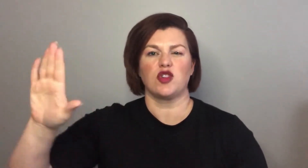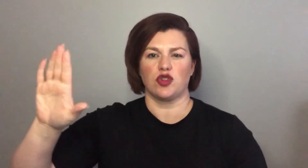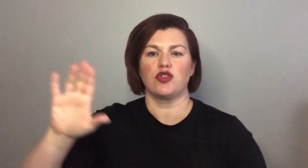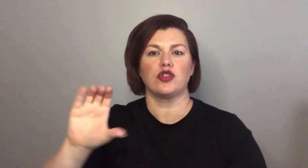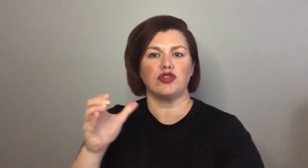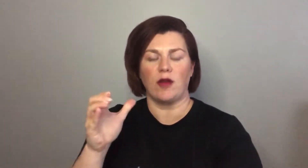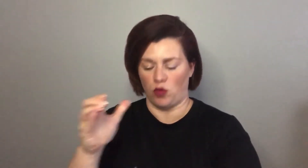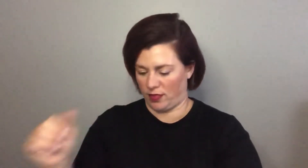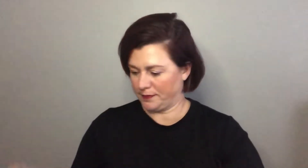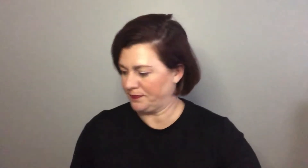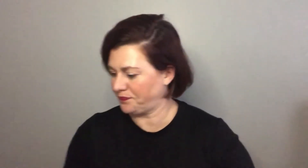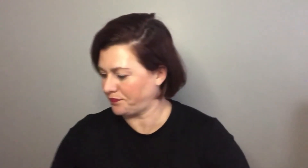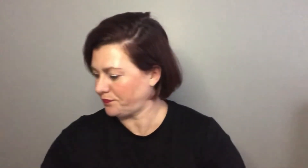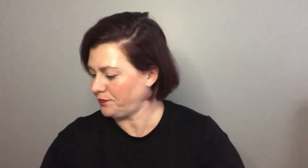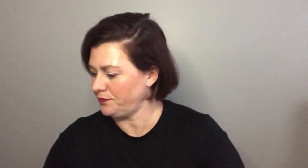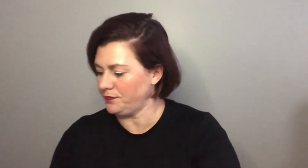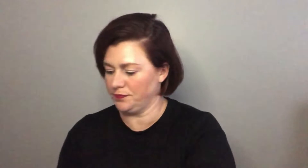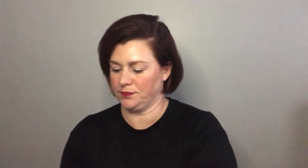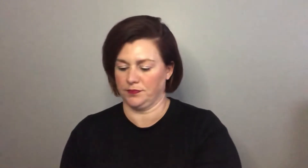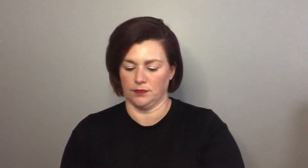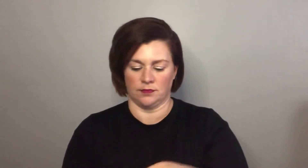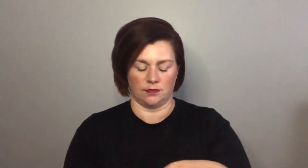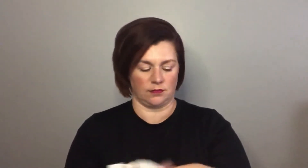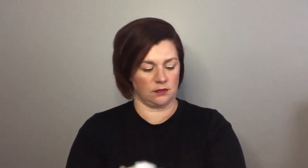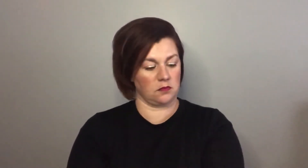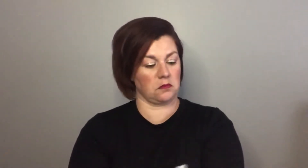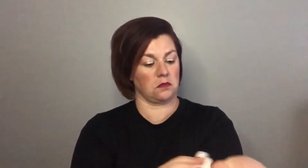and I got that idea from Taylor Wynn from her page